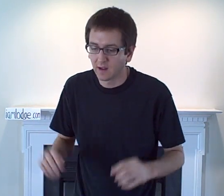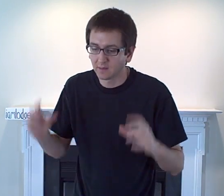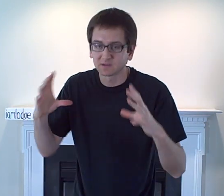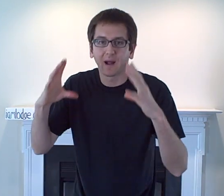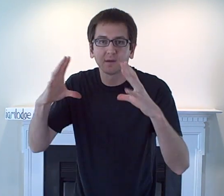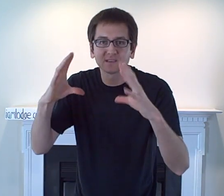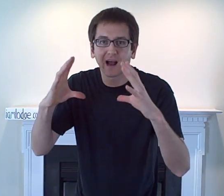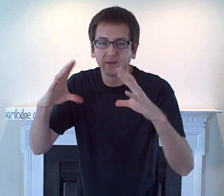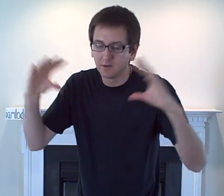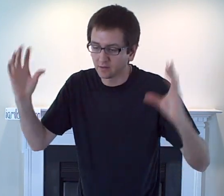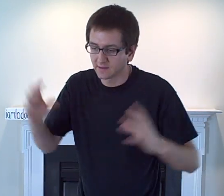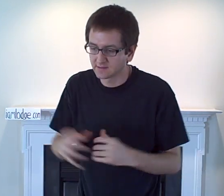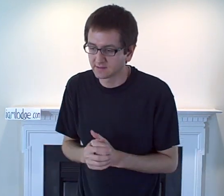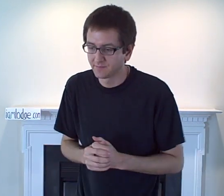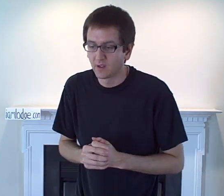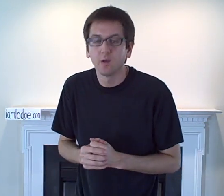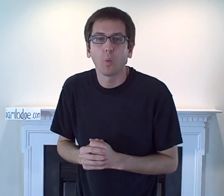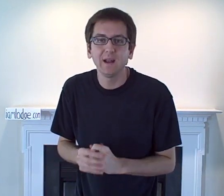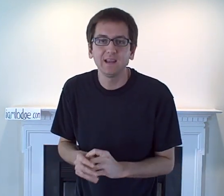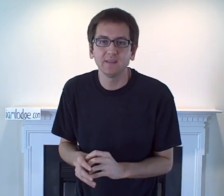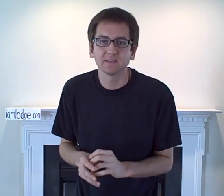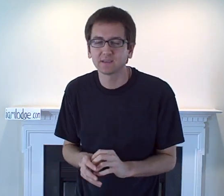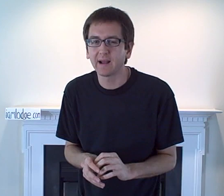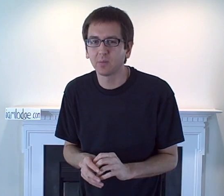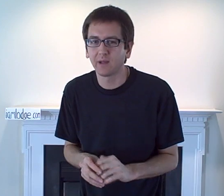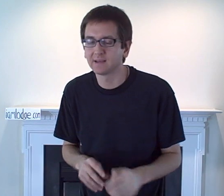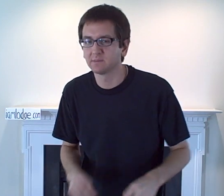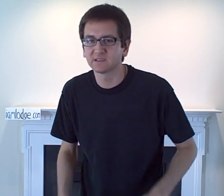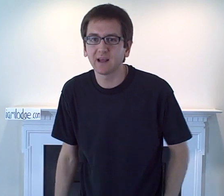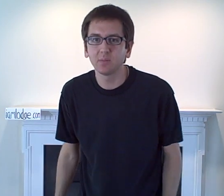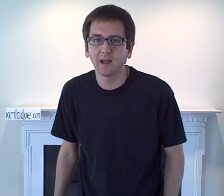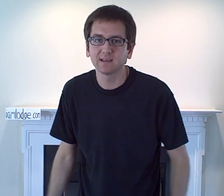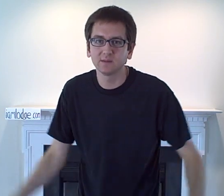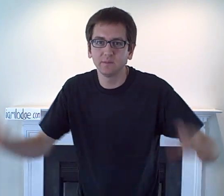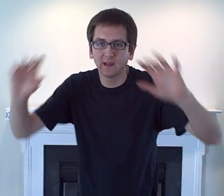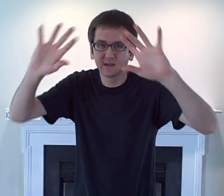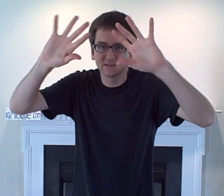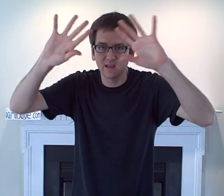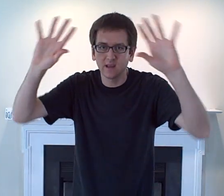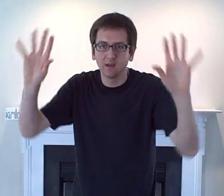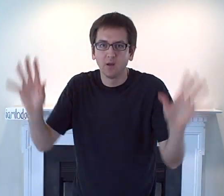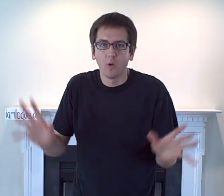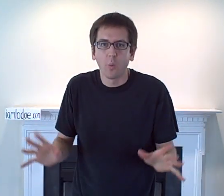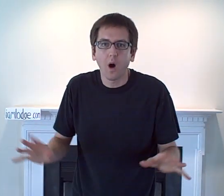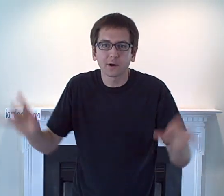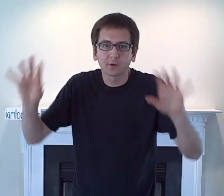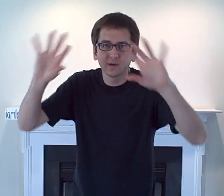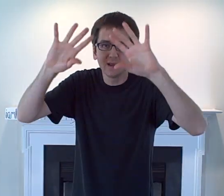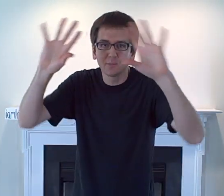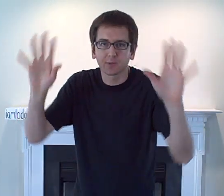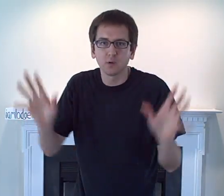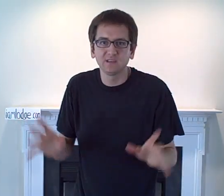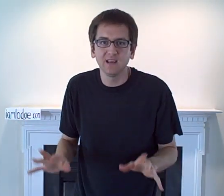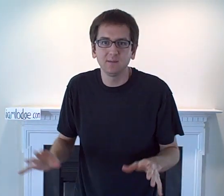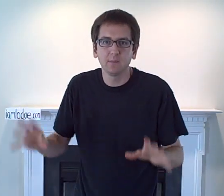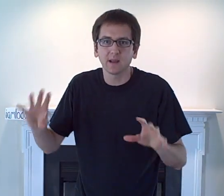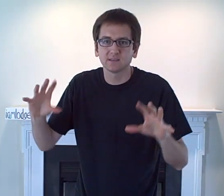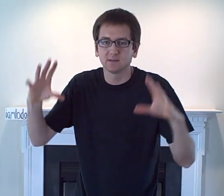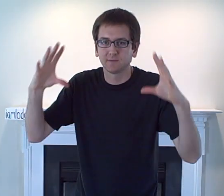so outside the nucleus, waiting in the cytoplasm, the cytoplasm is the watery, protein mix of